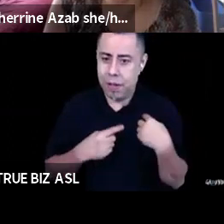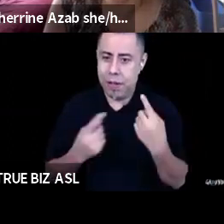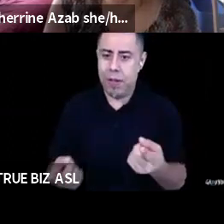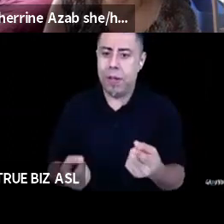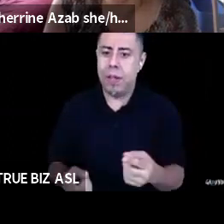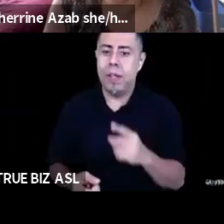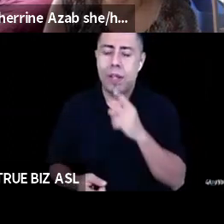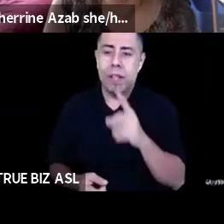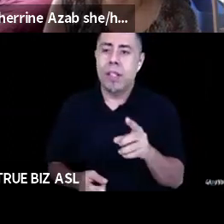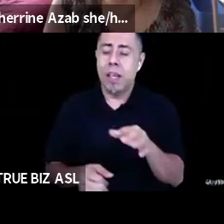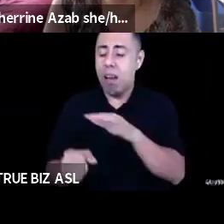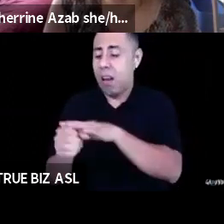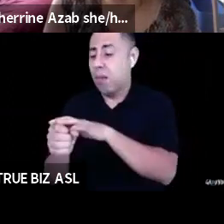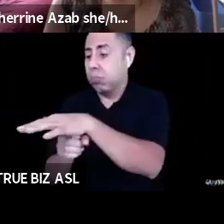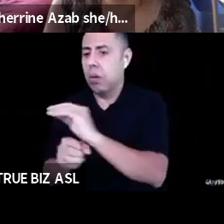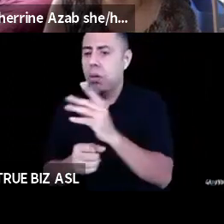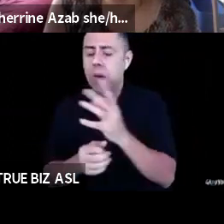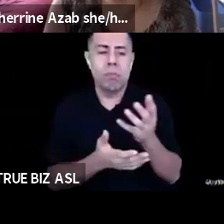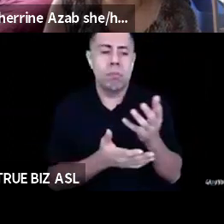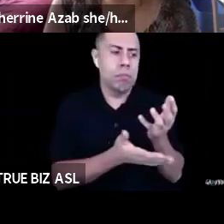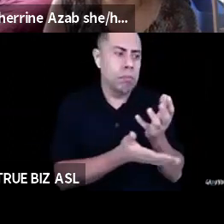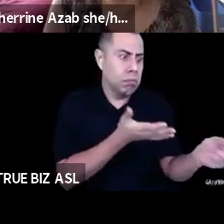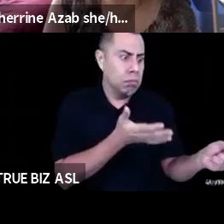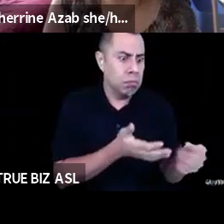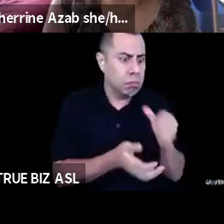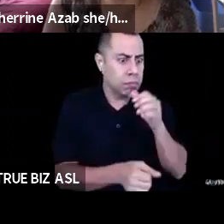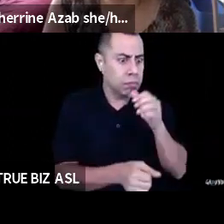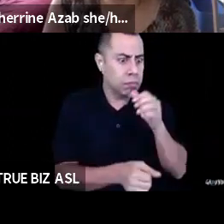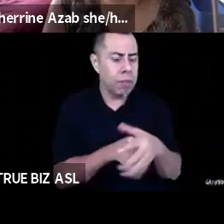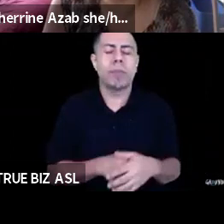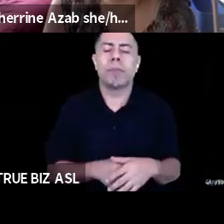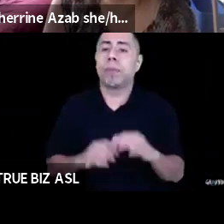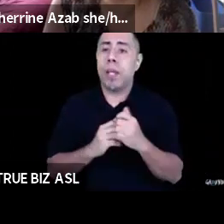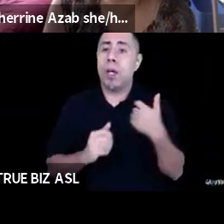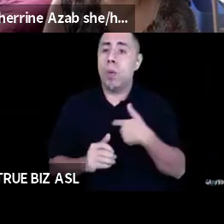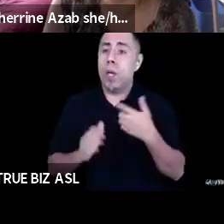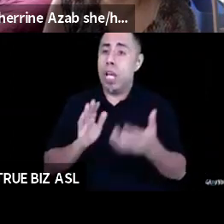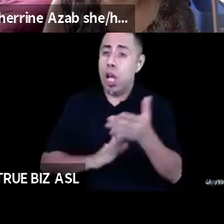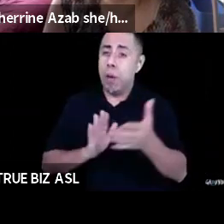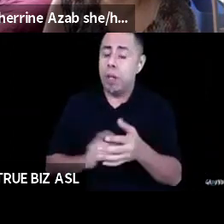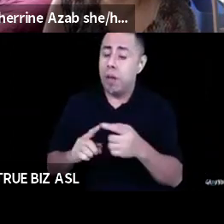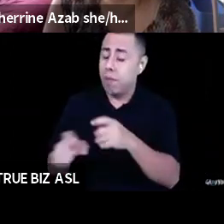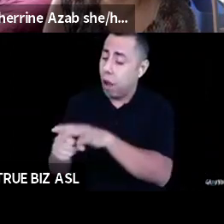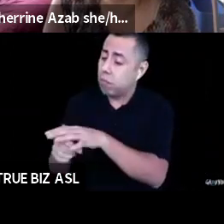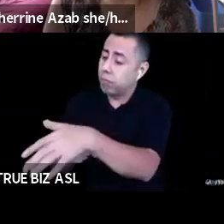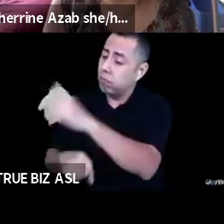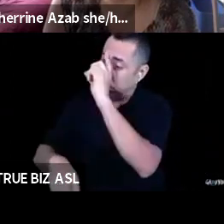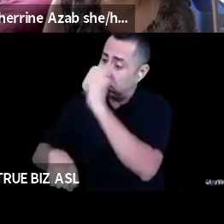Um, and that operating from an abundance mindset can be a lot more fruitful. But I also think about, or, and how